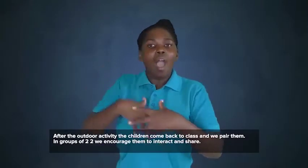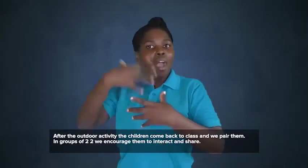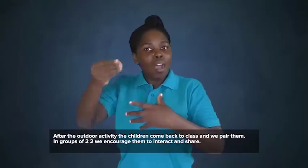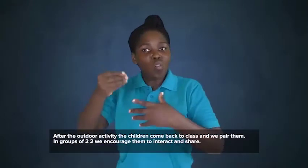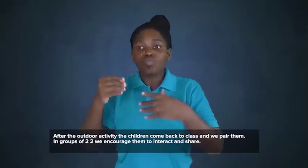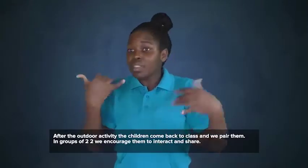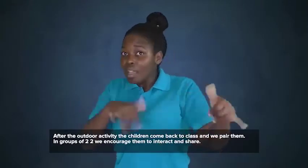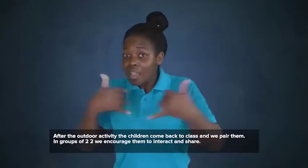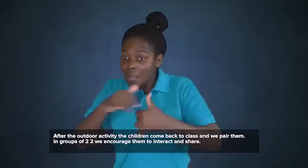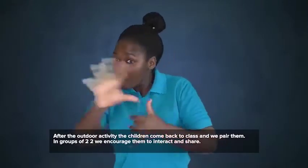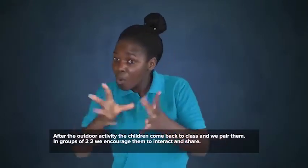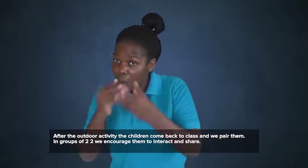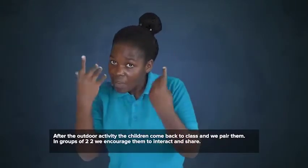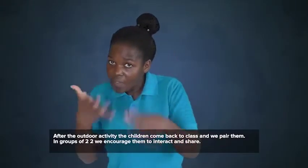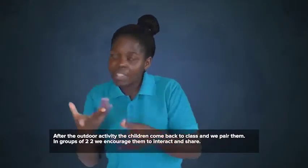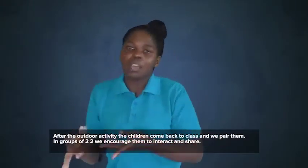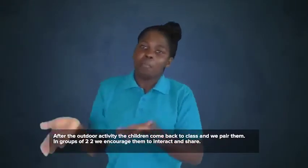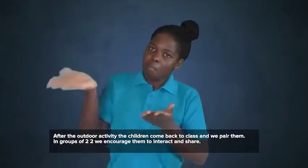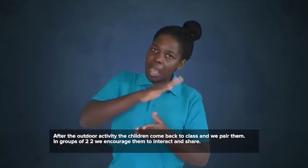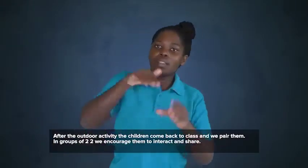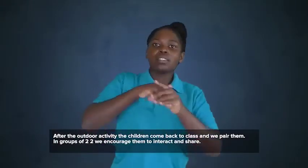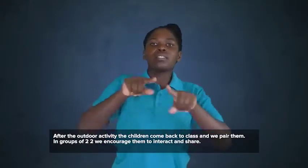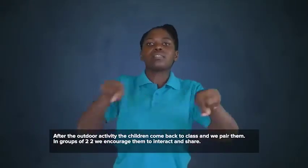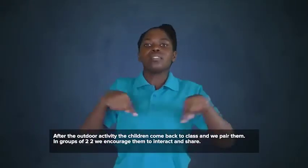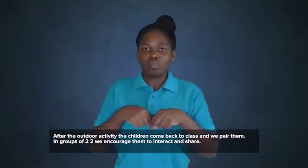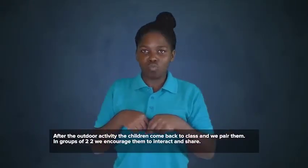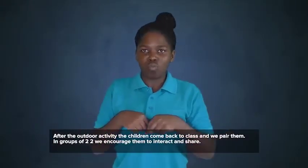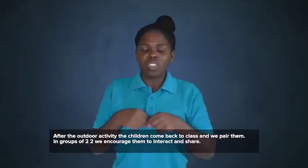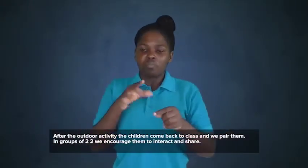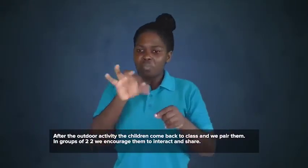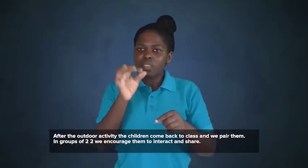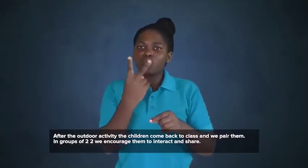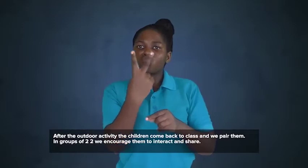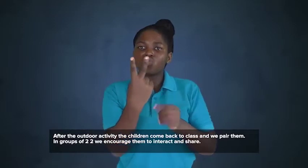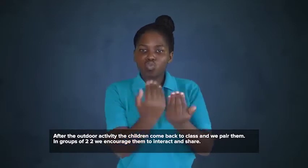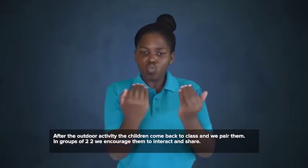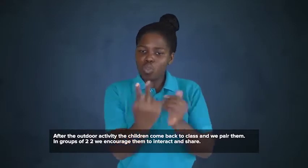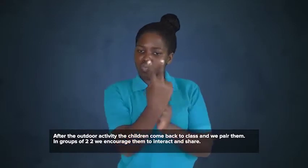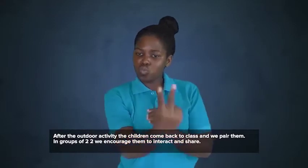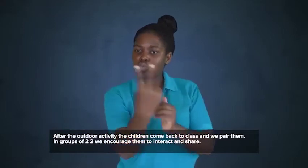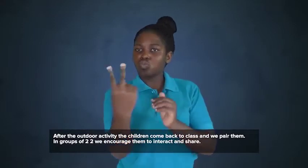After the outdoor activity, the children come back to class and we pair them.